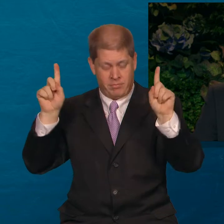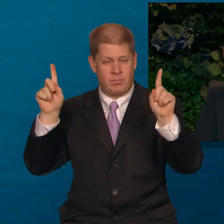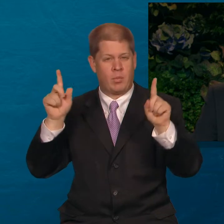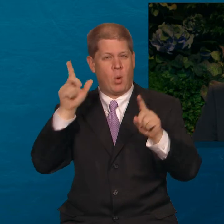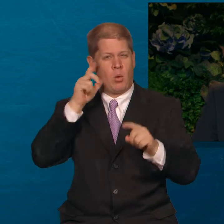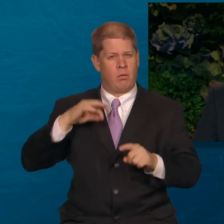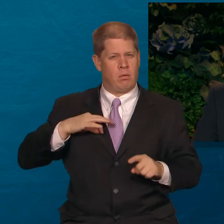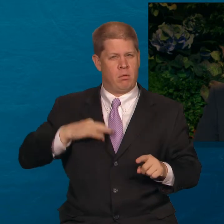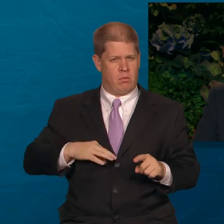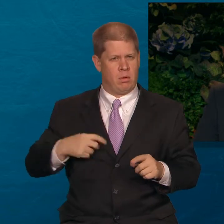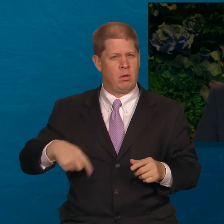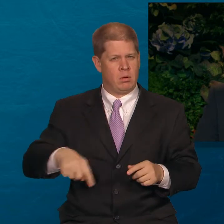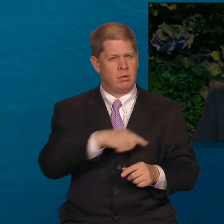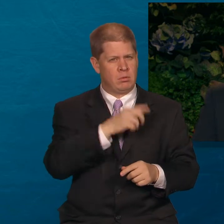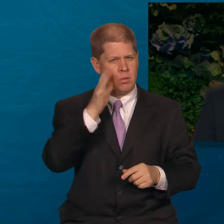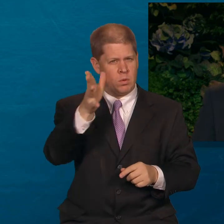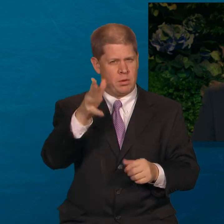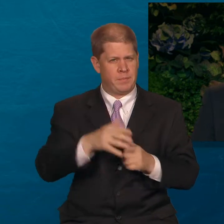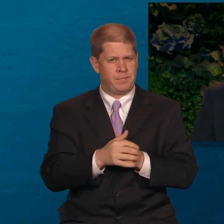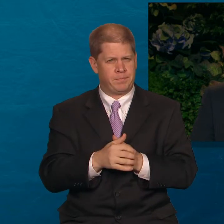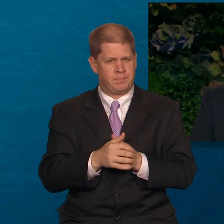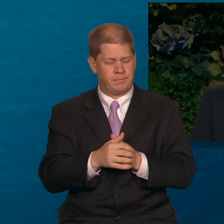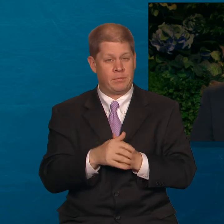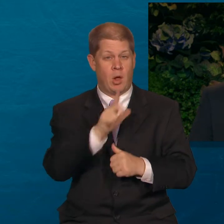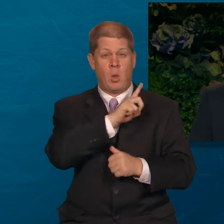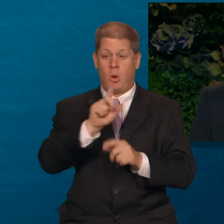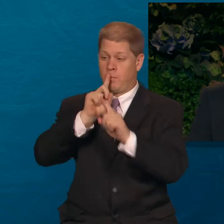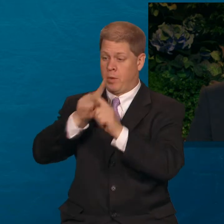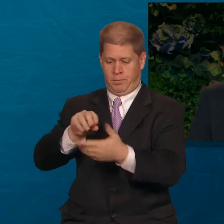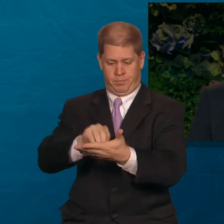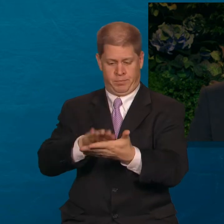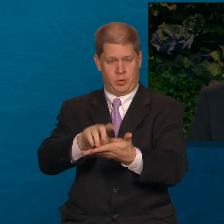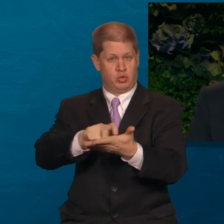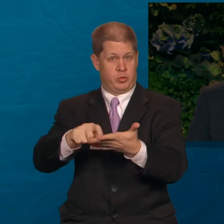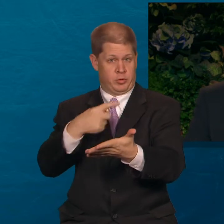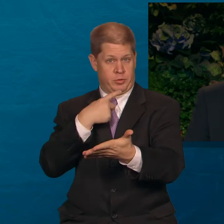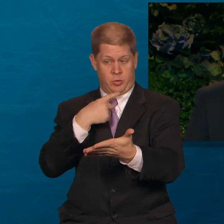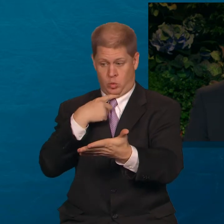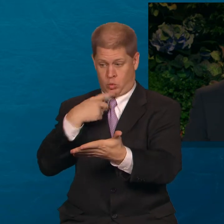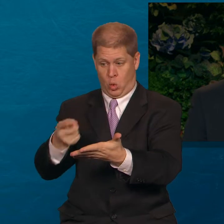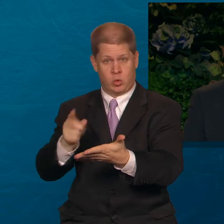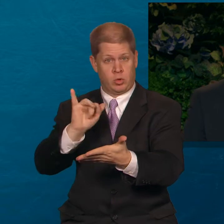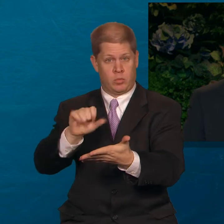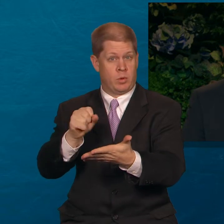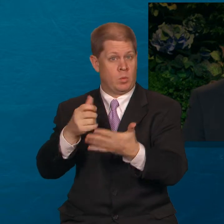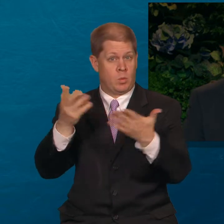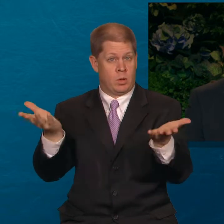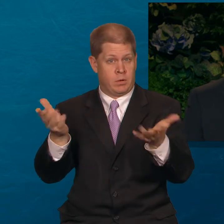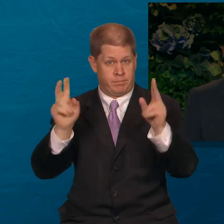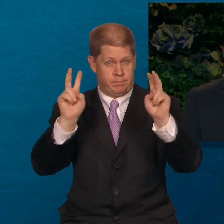be for our ultimate good. This is the Lord's response to Joseph's petition.